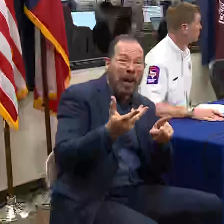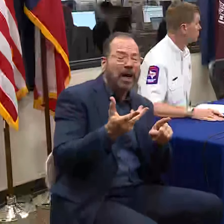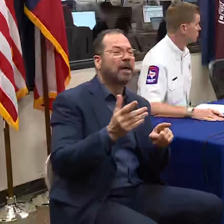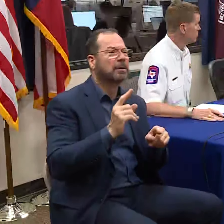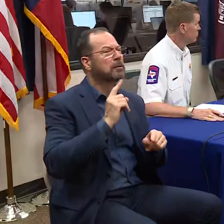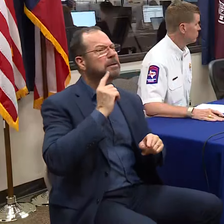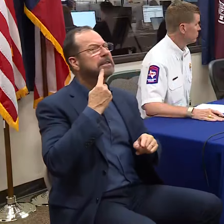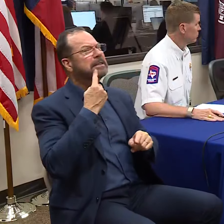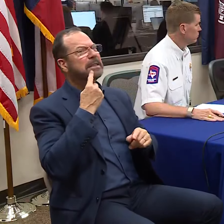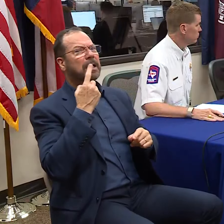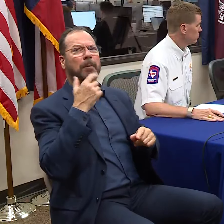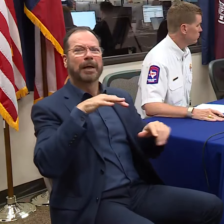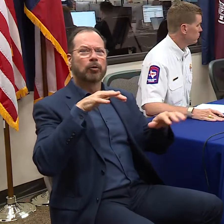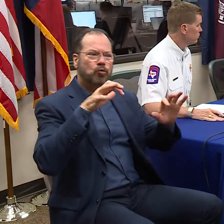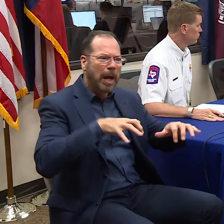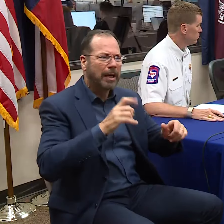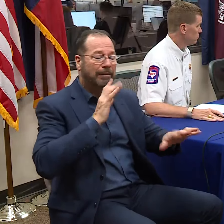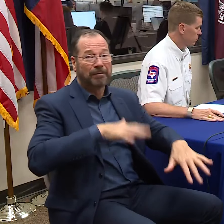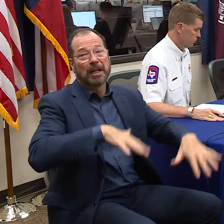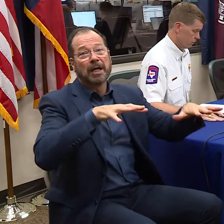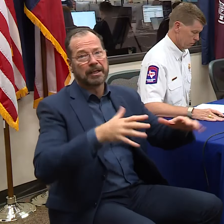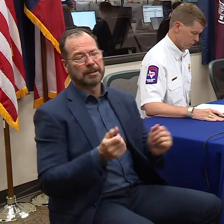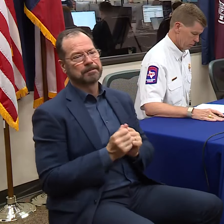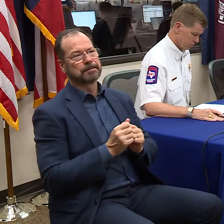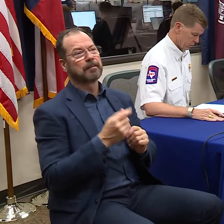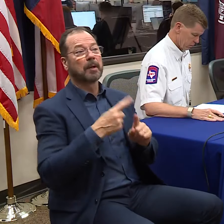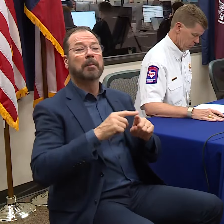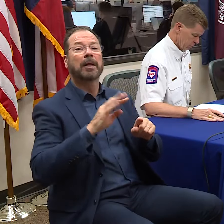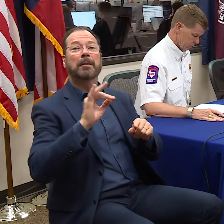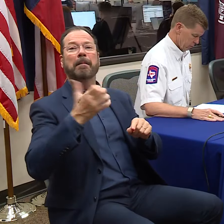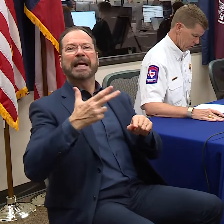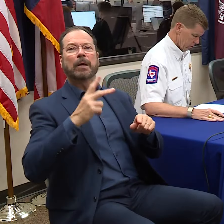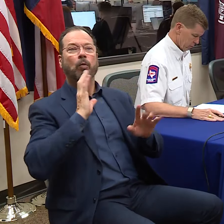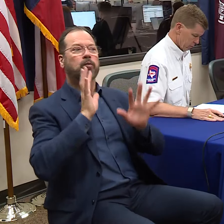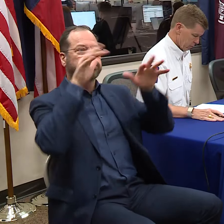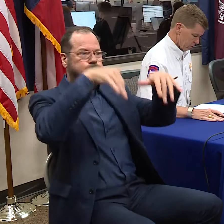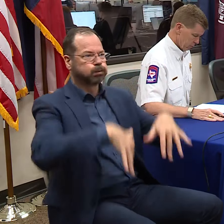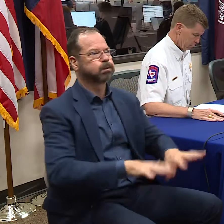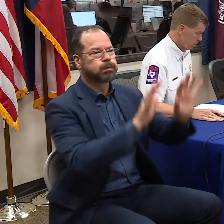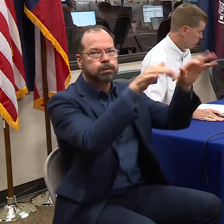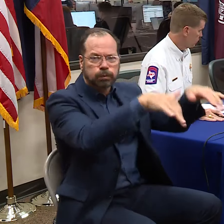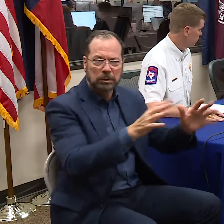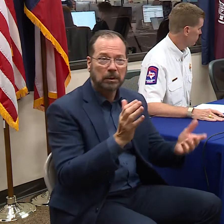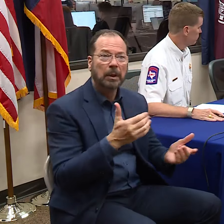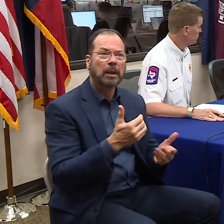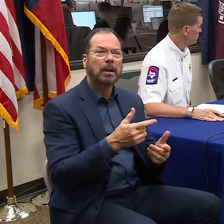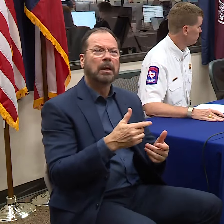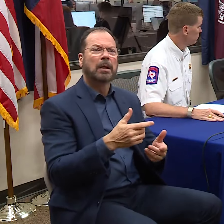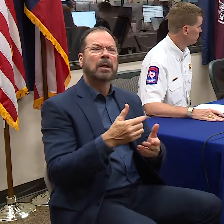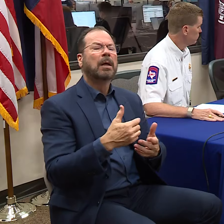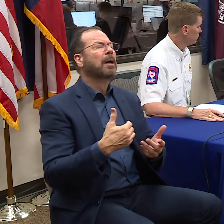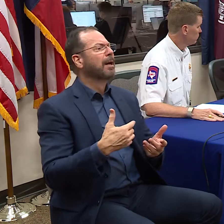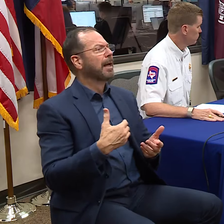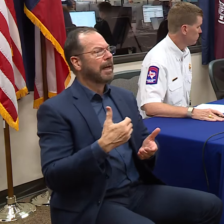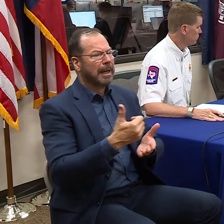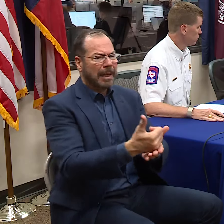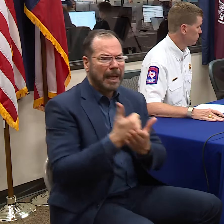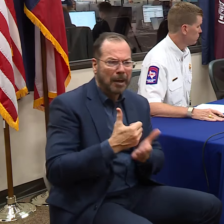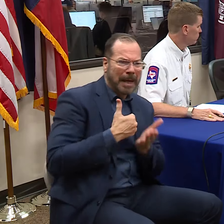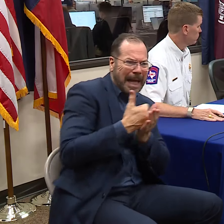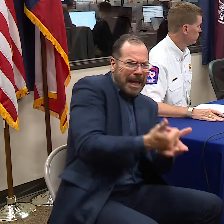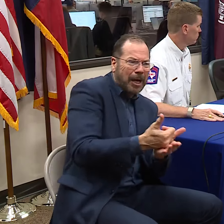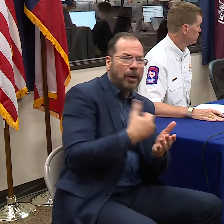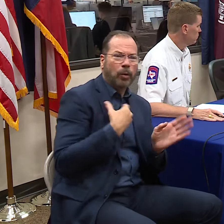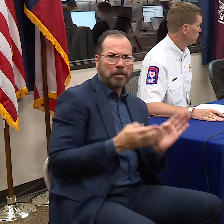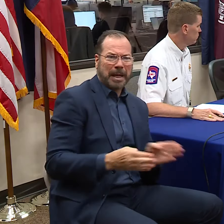Significant wind, significant rain, and some flooding, and again, surge along the coast. So help us help you. We are prepared, and we have been